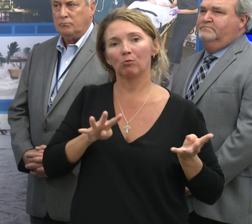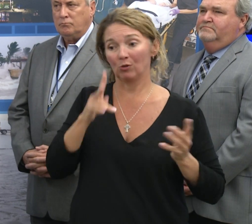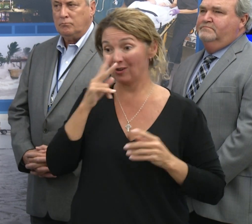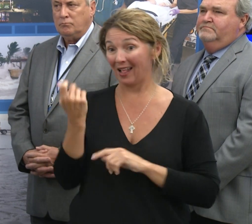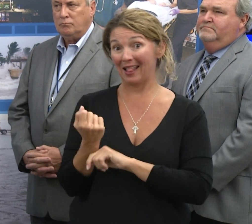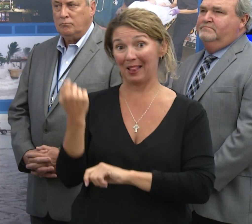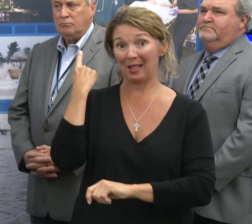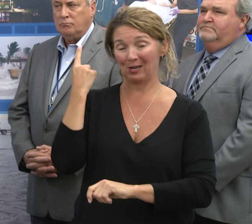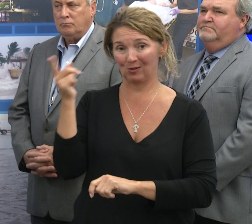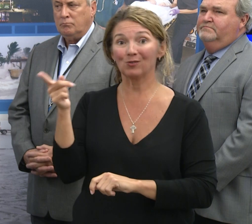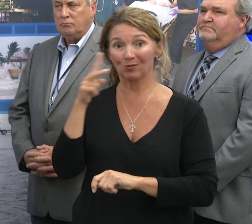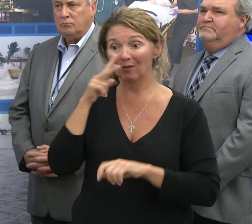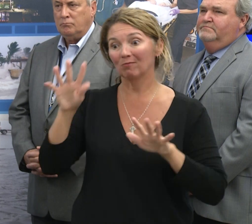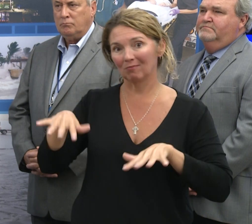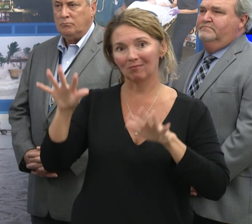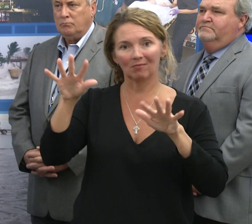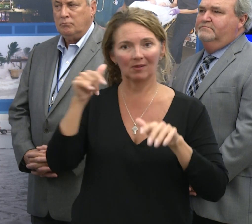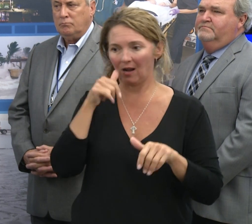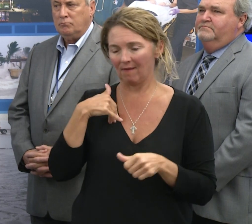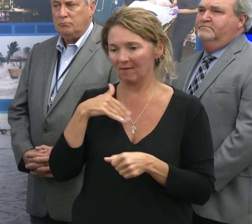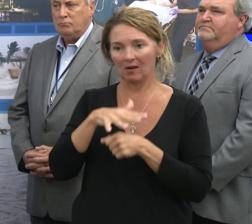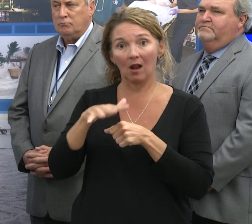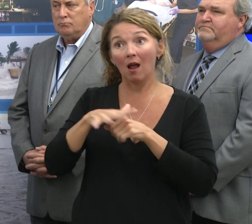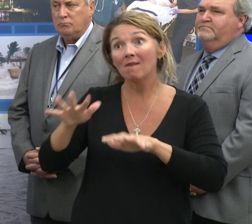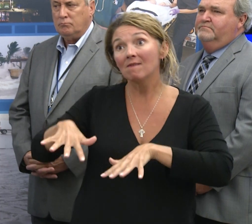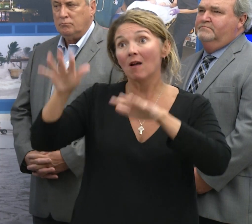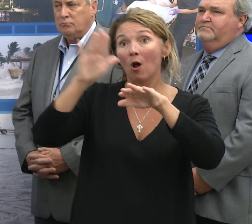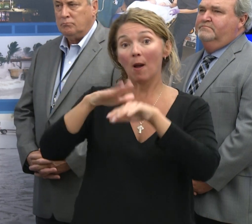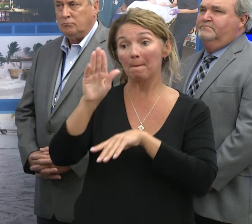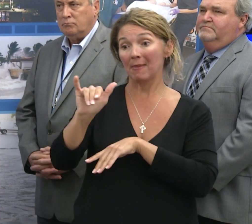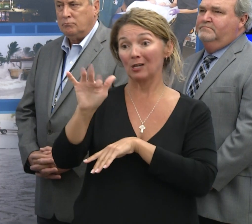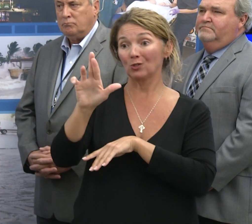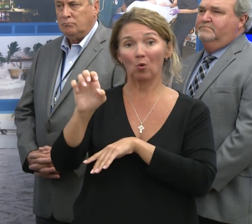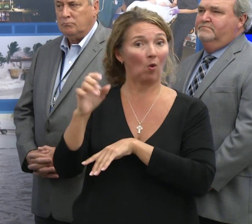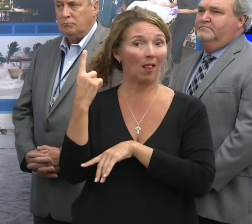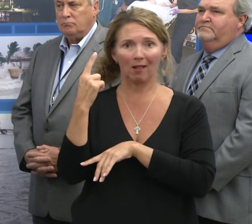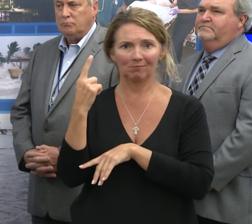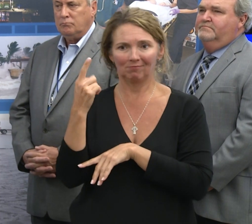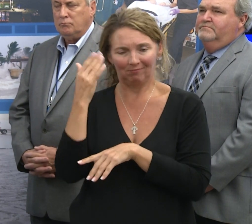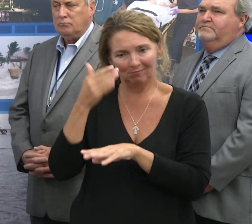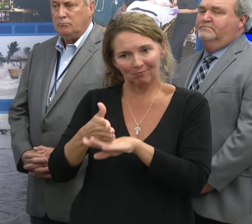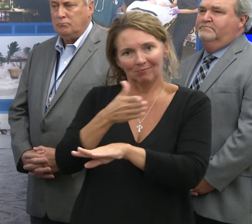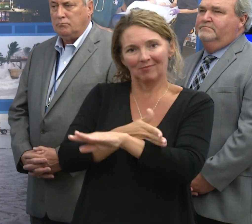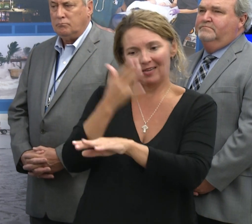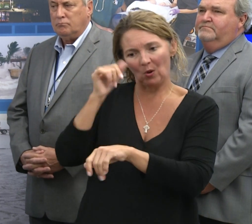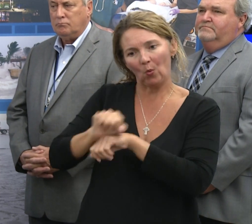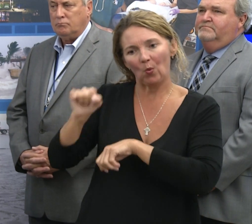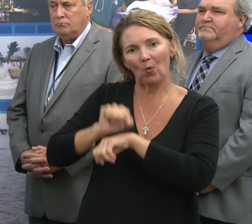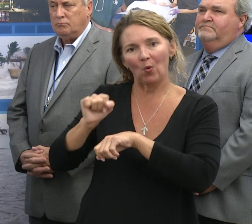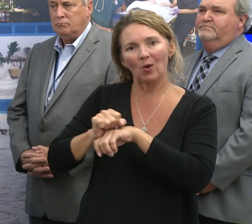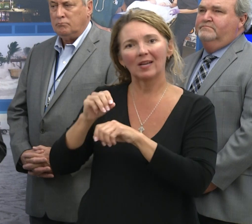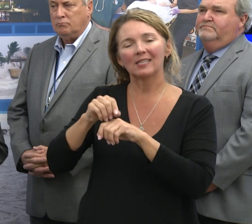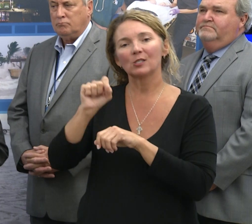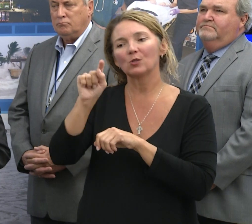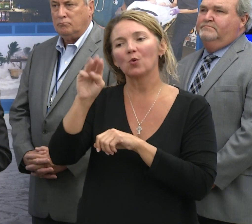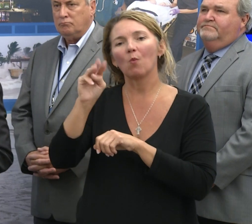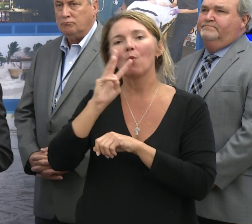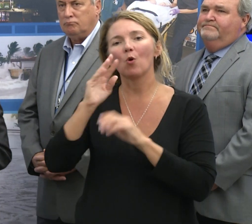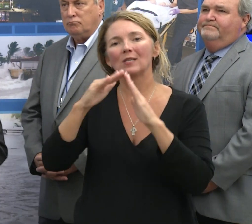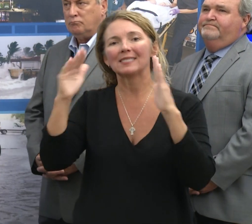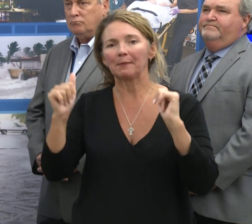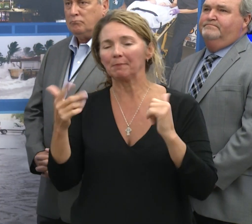saw last year, we didn't have any major flooding on Bayshore at all. And I think it's largely because of that work that we did in the stormwater system.